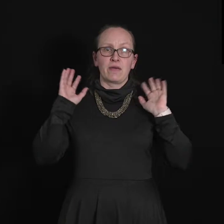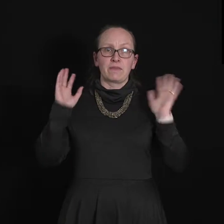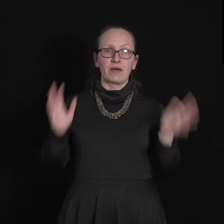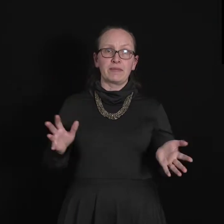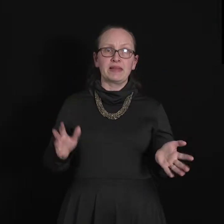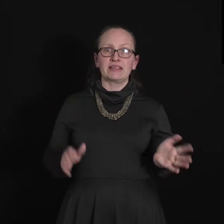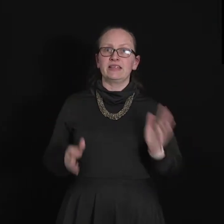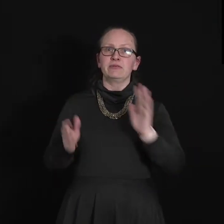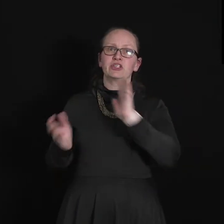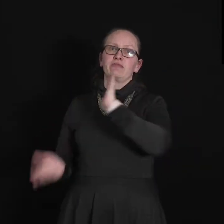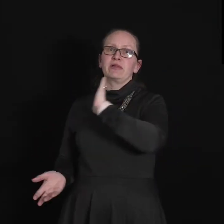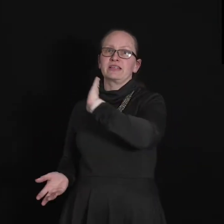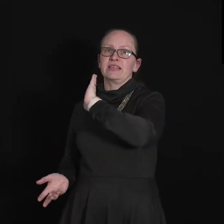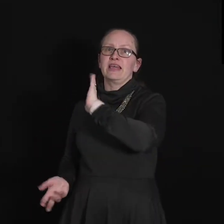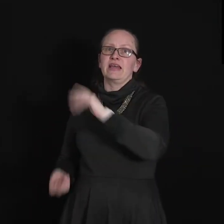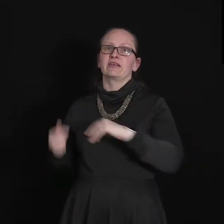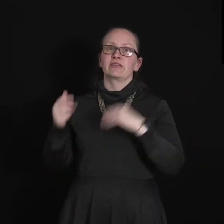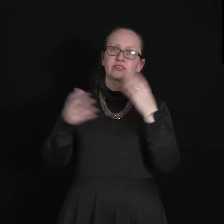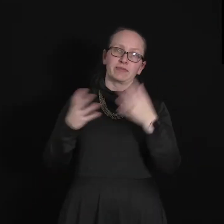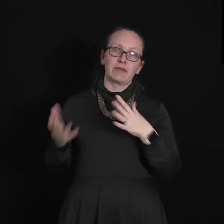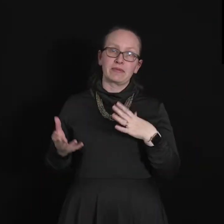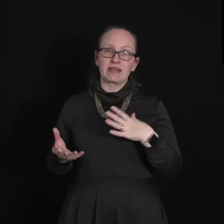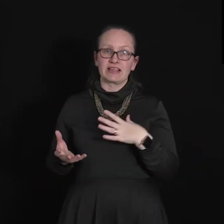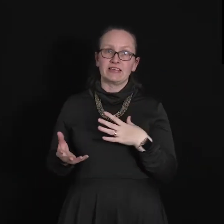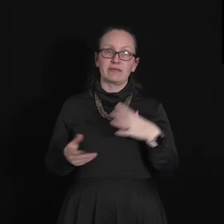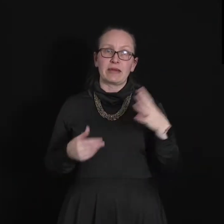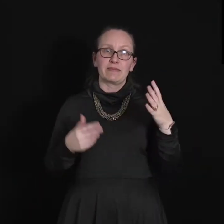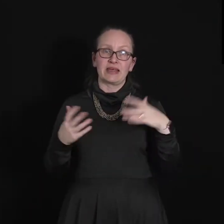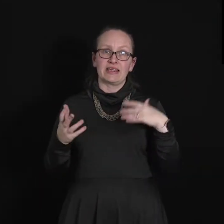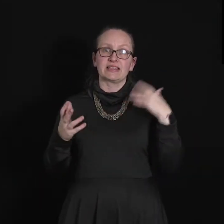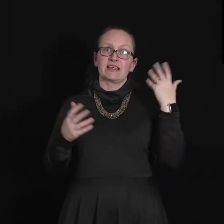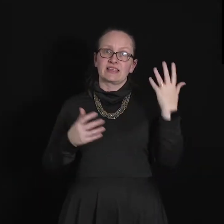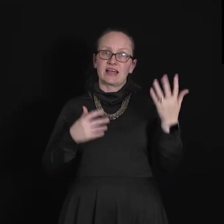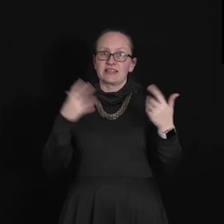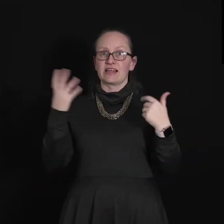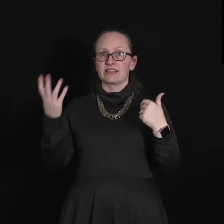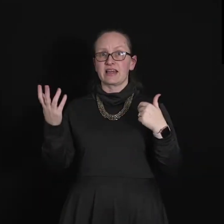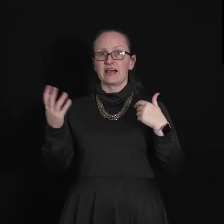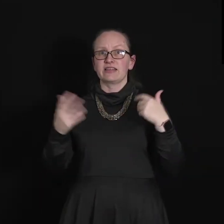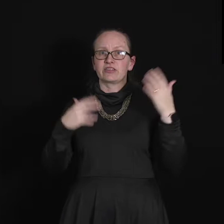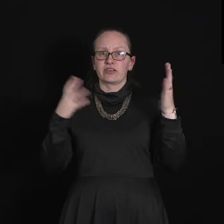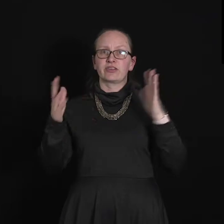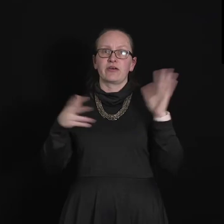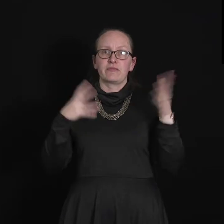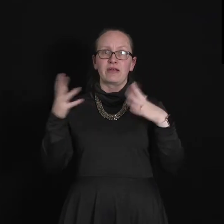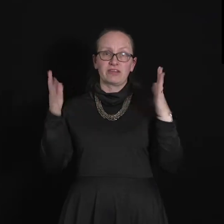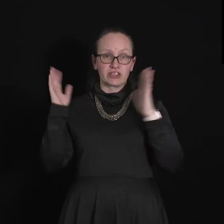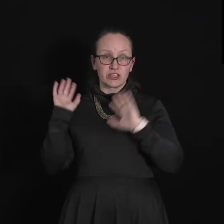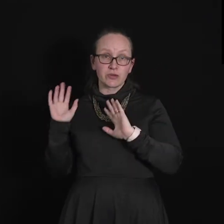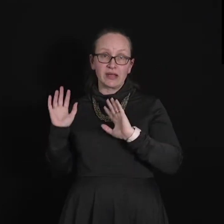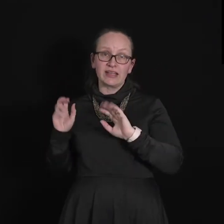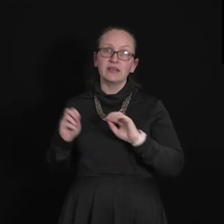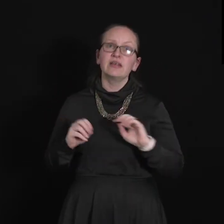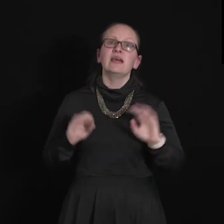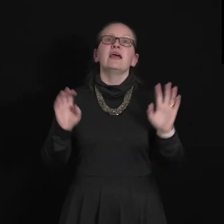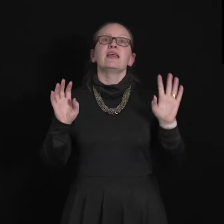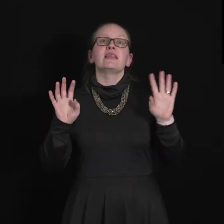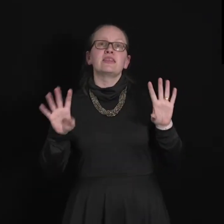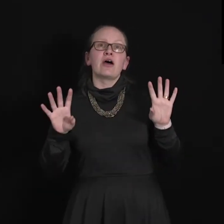probability, which I've plotted here, because the probability remember is psi star psi, so the wave function squared, the